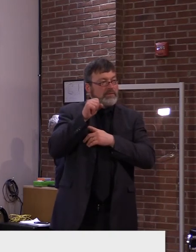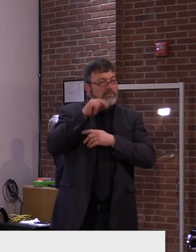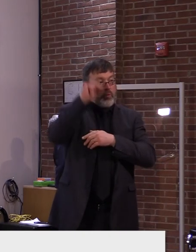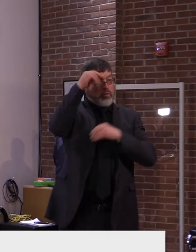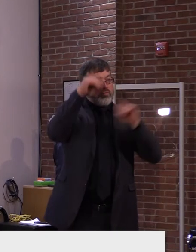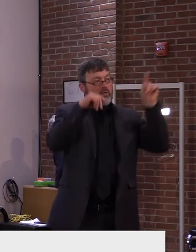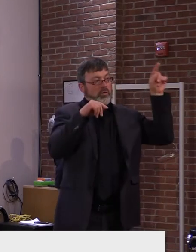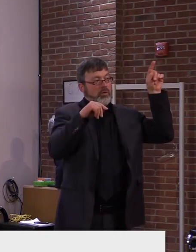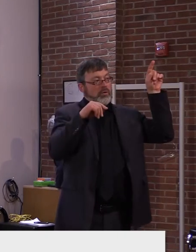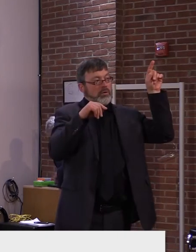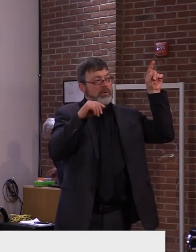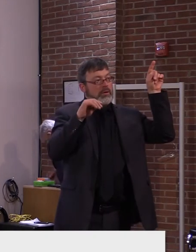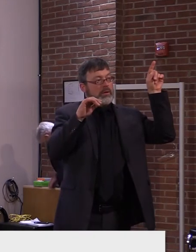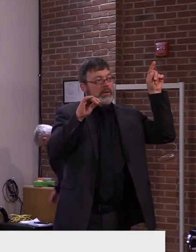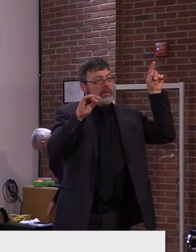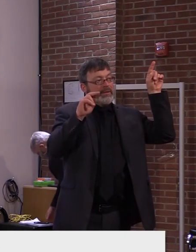Newport.